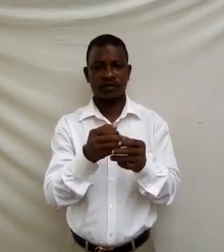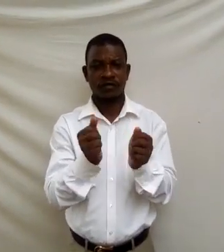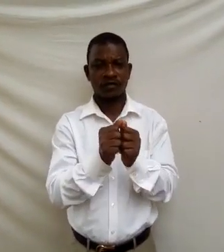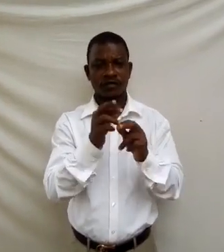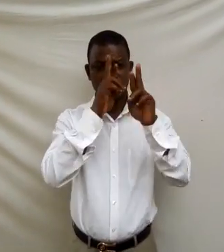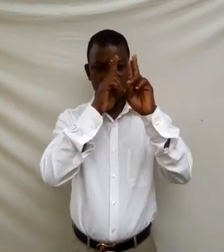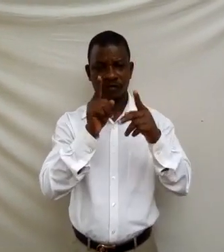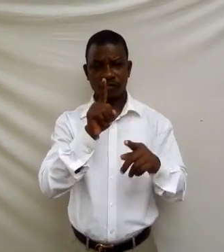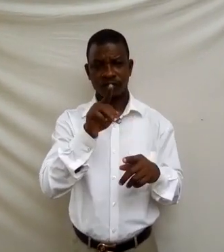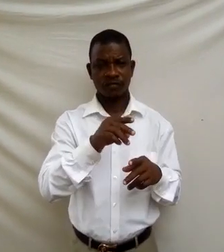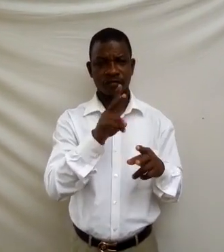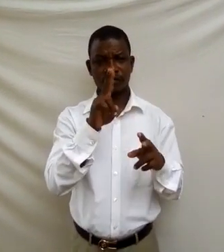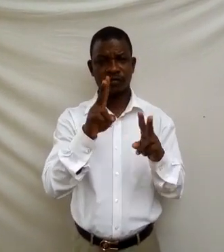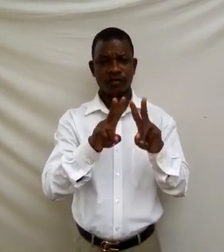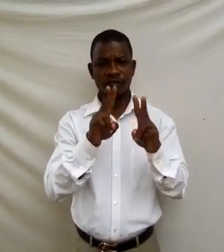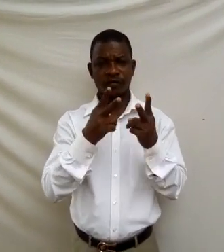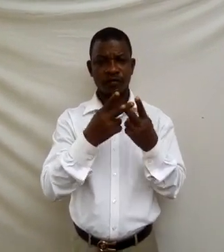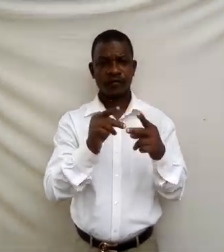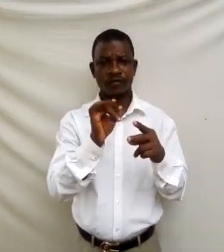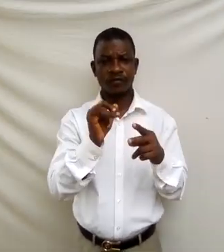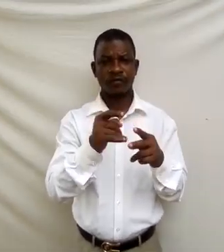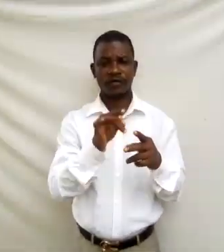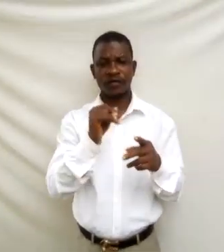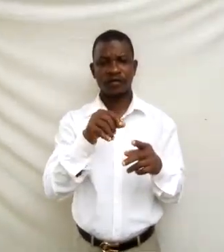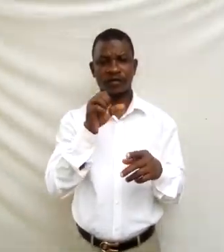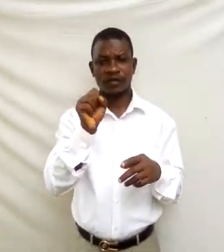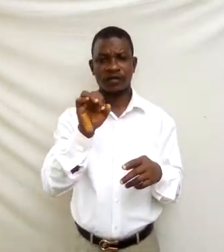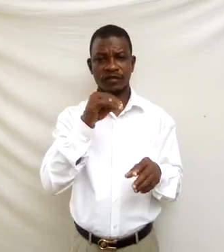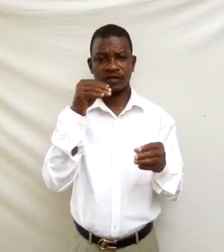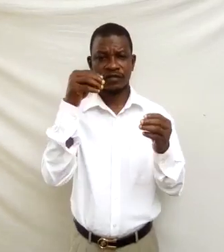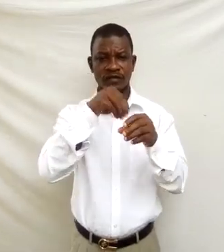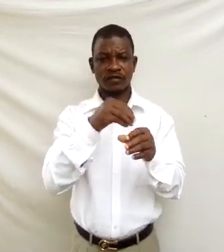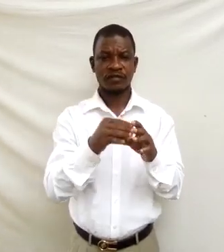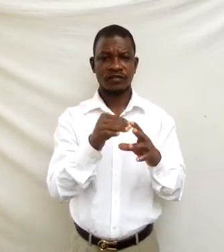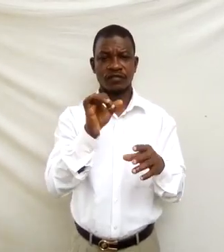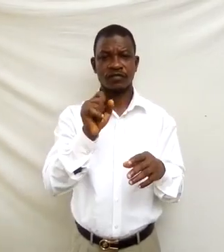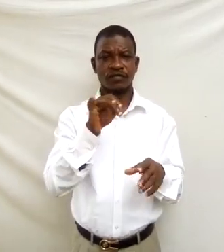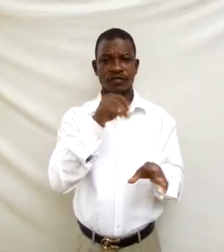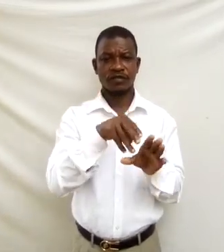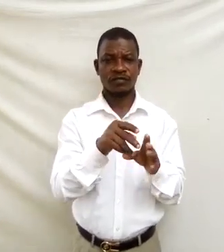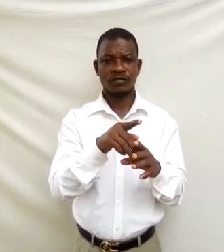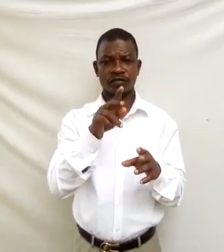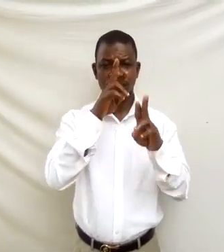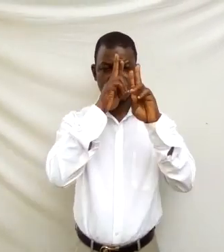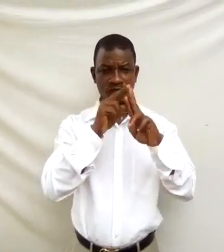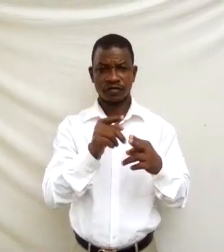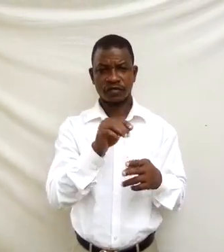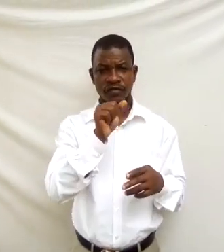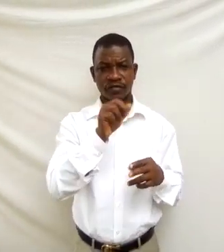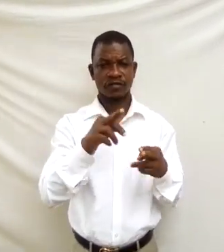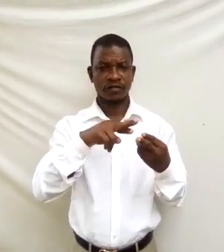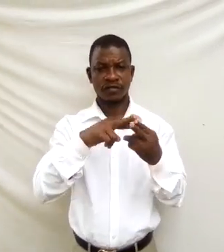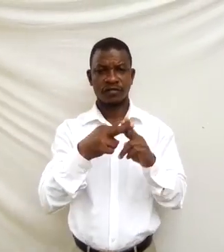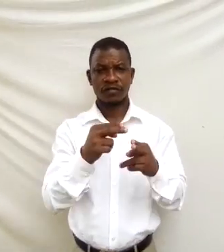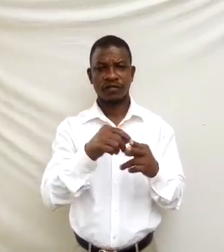to one variable say x into integral with respect to a related variable